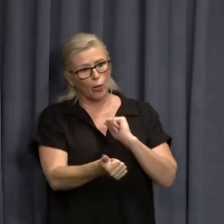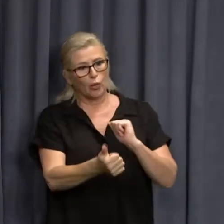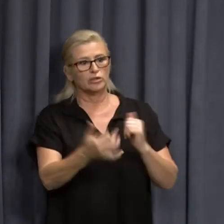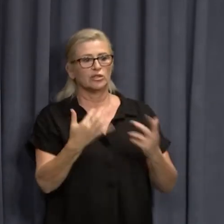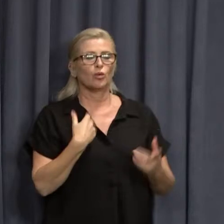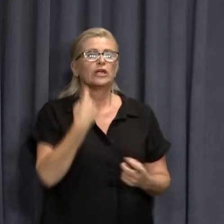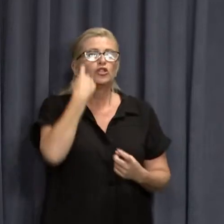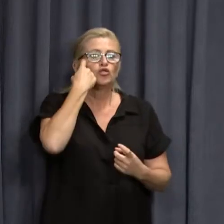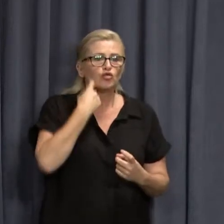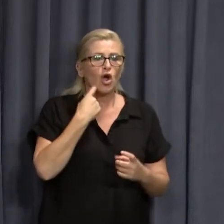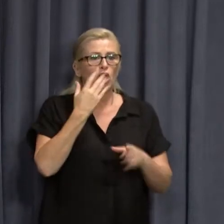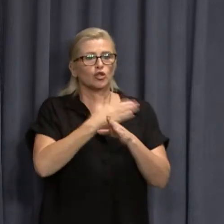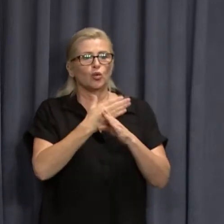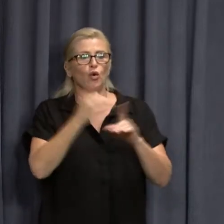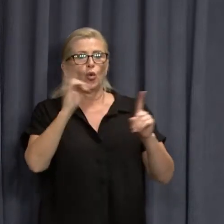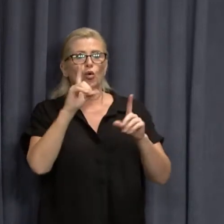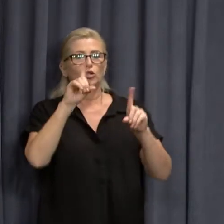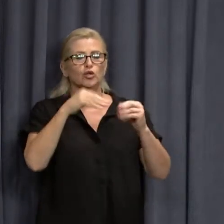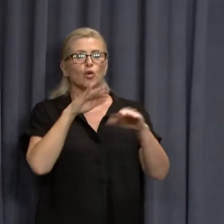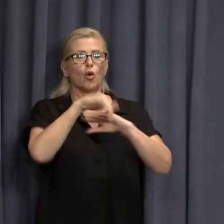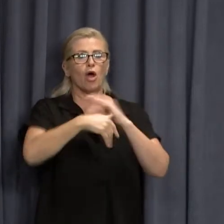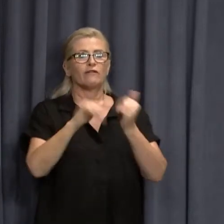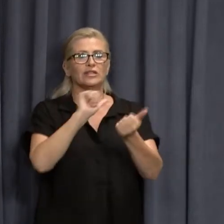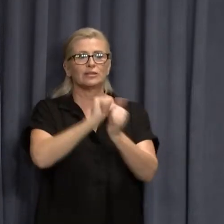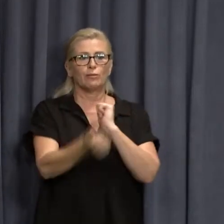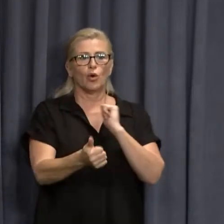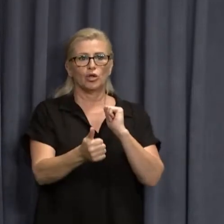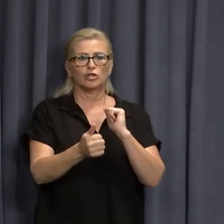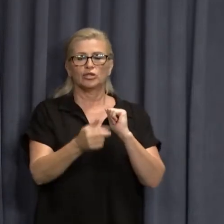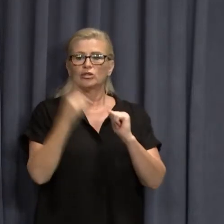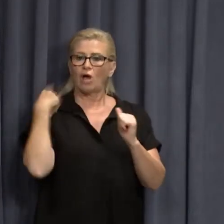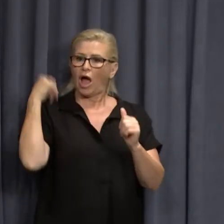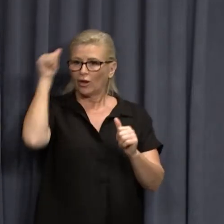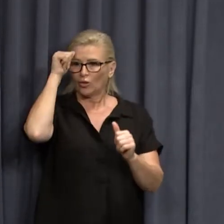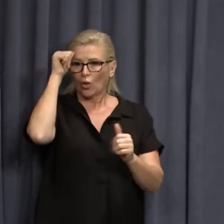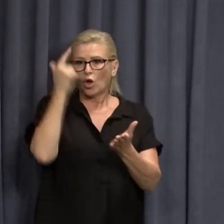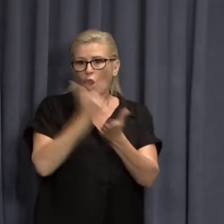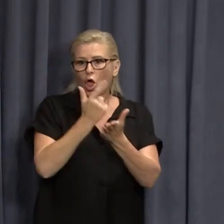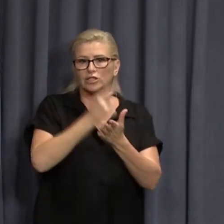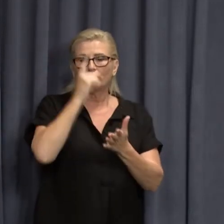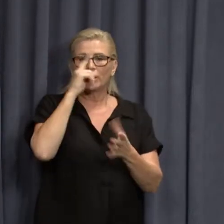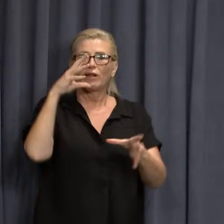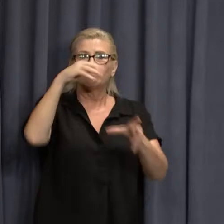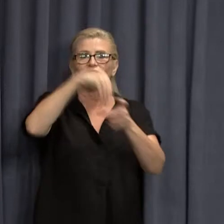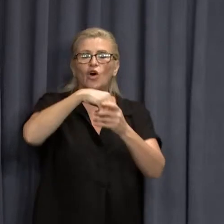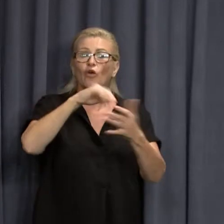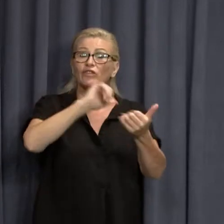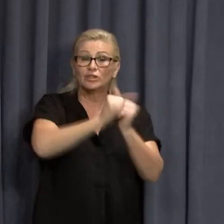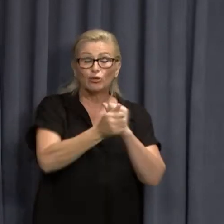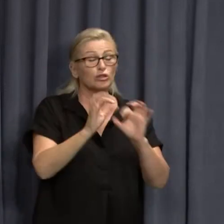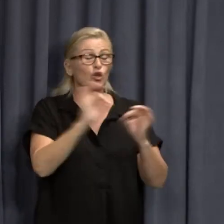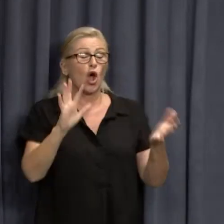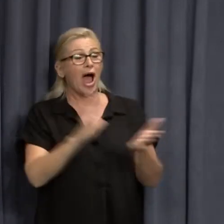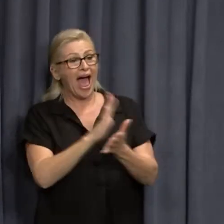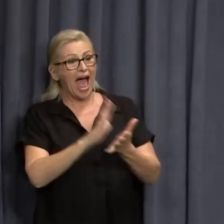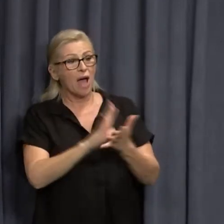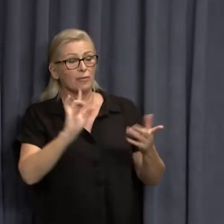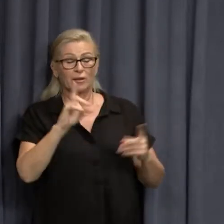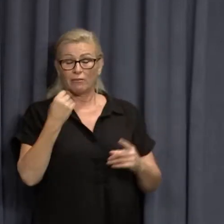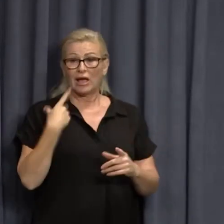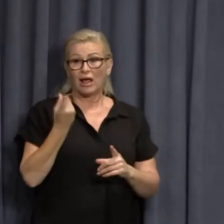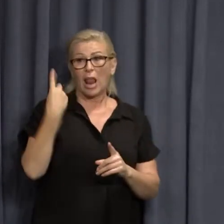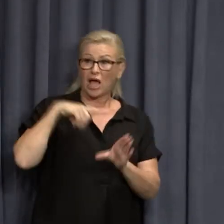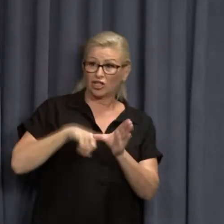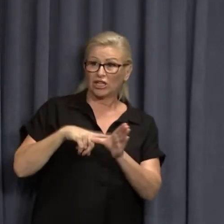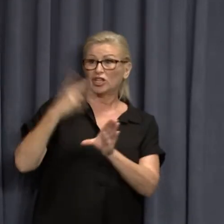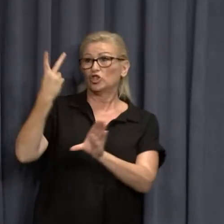put in place around sport over the coming year. So I know a lot of people involved in sport are unhappy, but we've managed it the last two years.